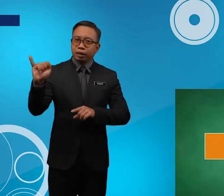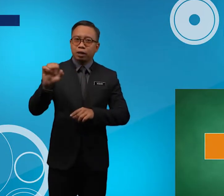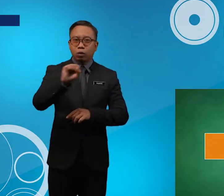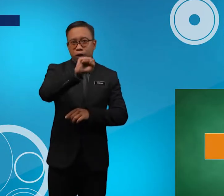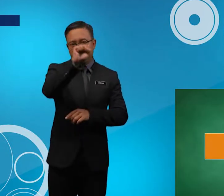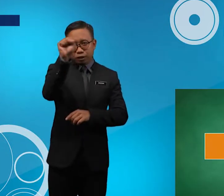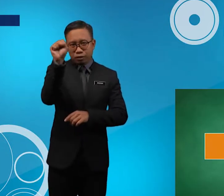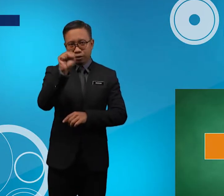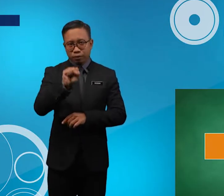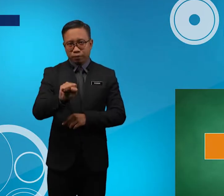Questions